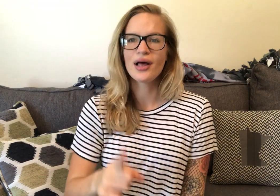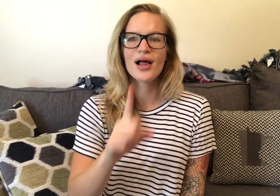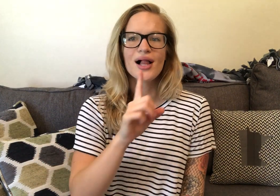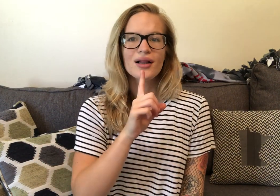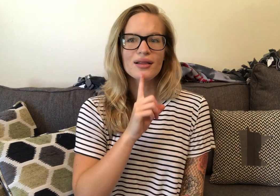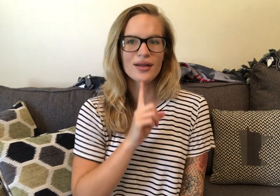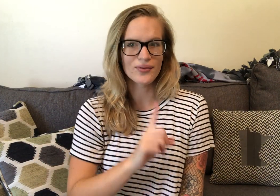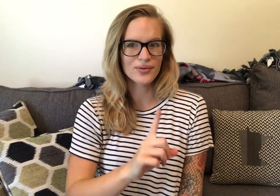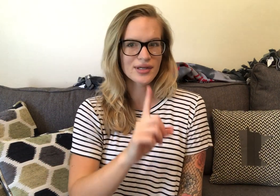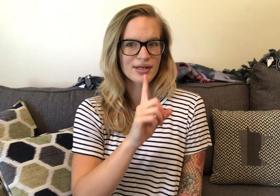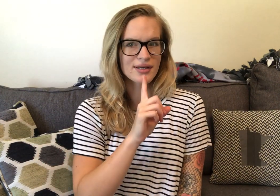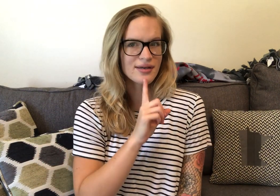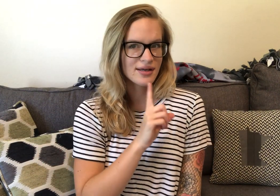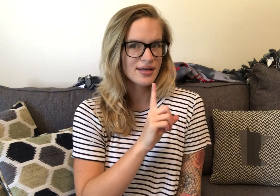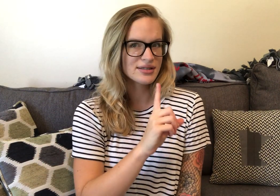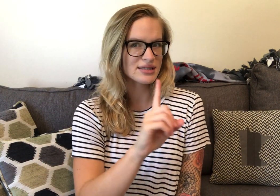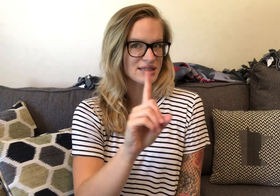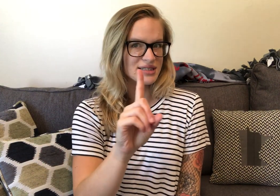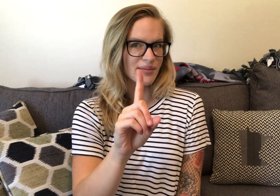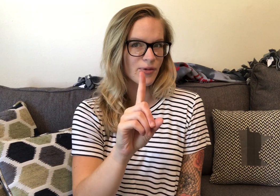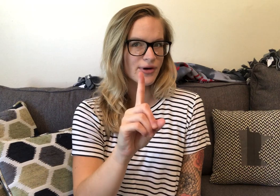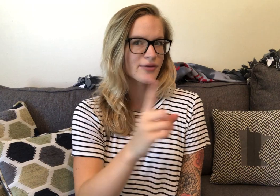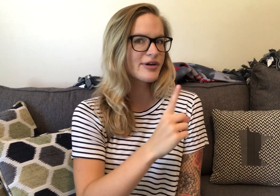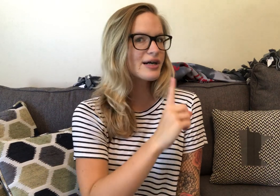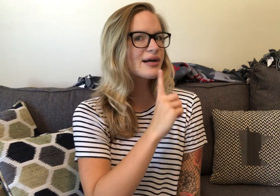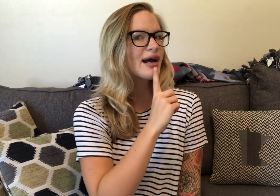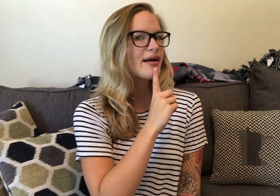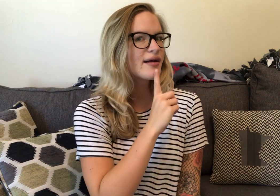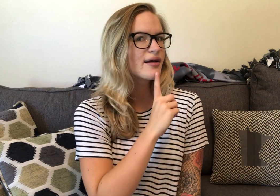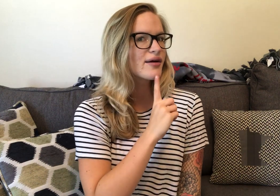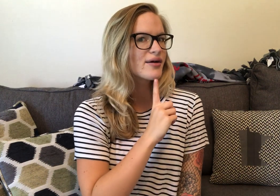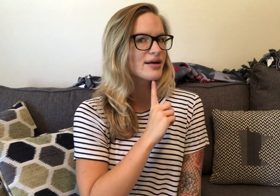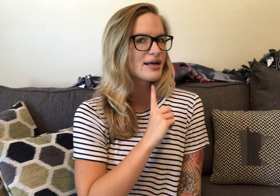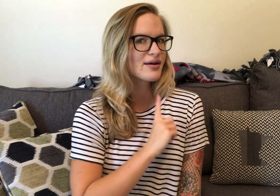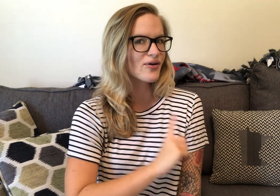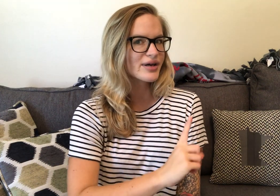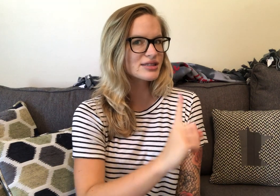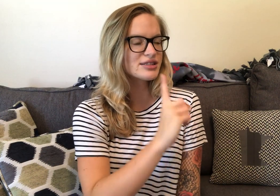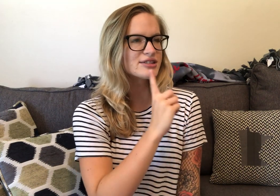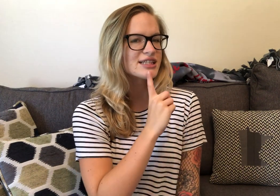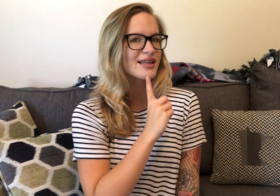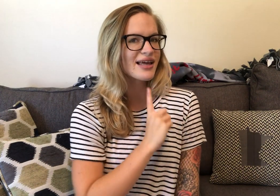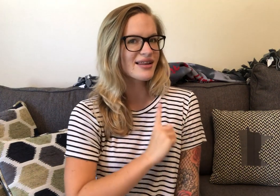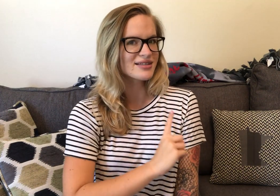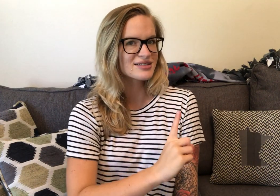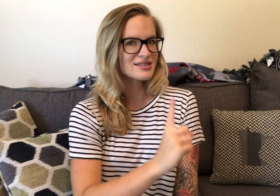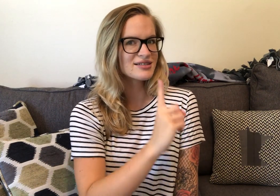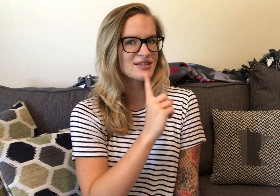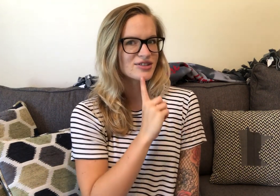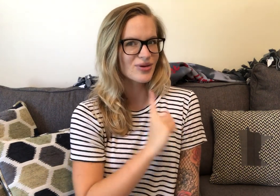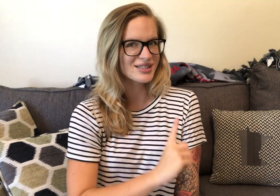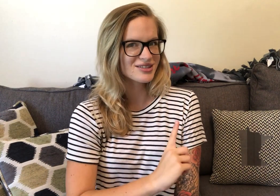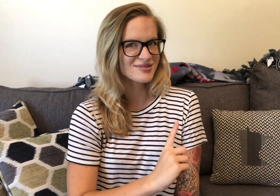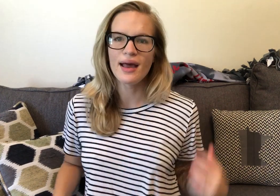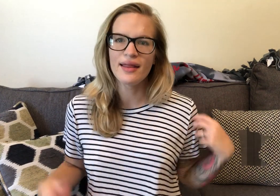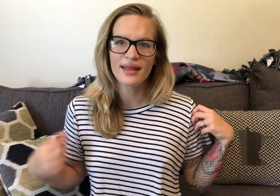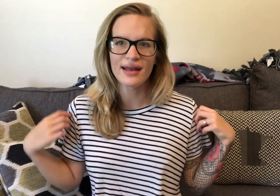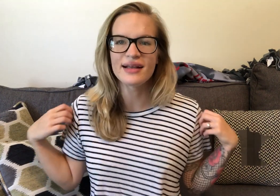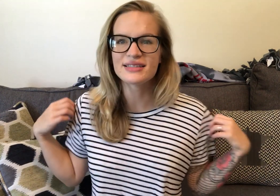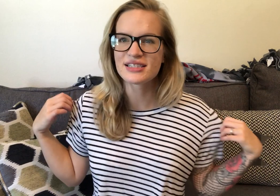lonely. That's the pointer finger again, going to your chin like this, twice. And then it's